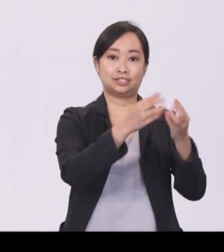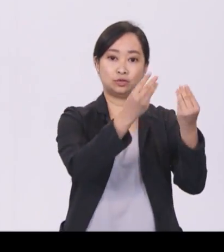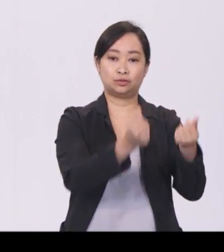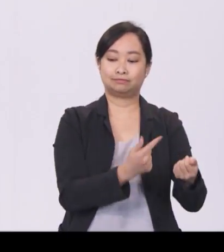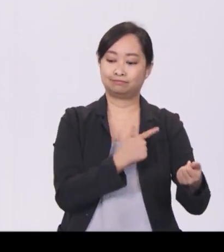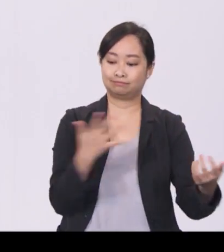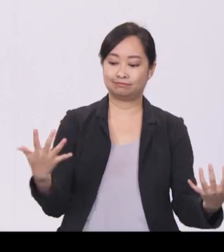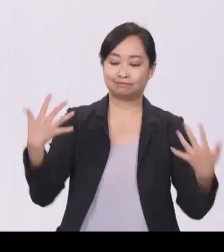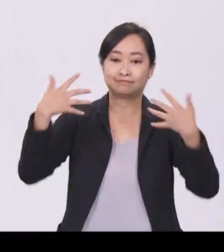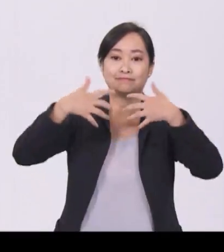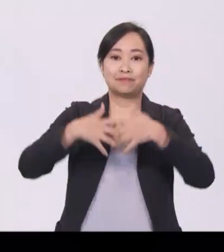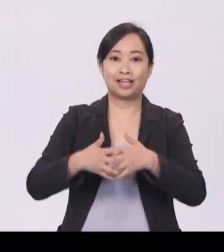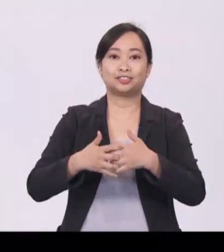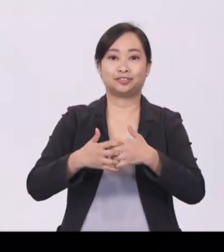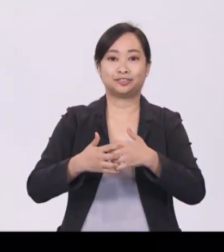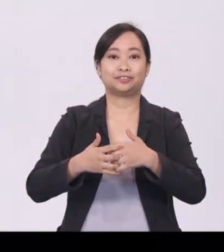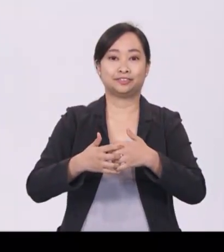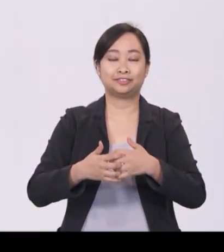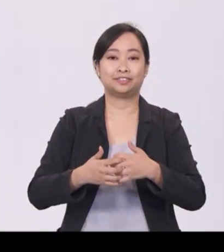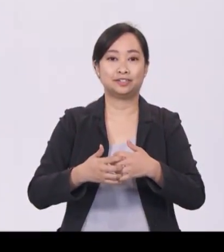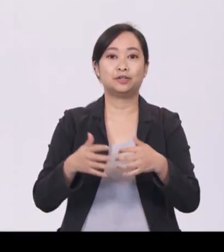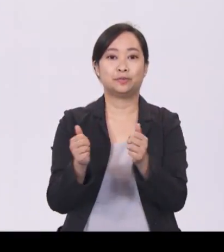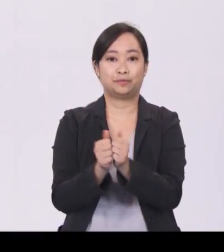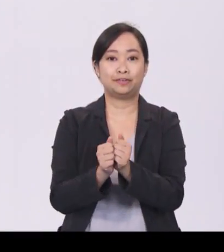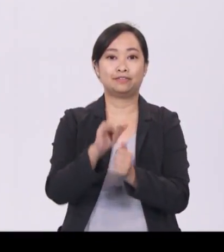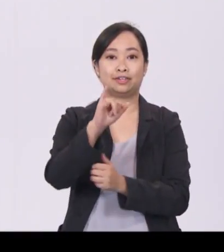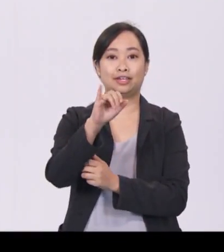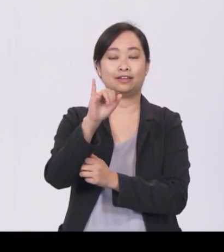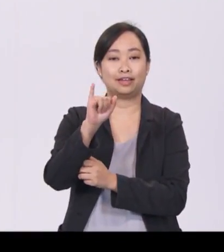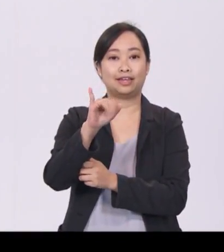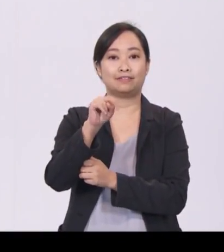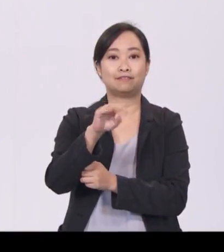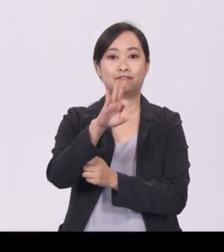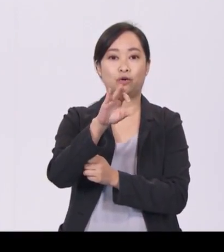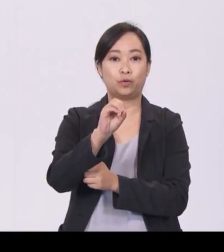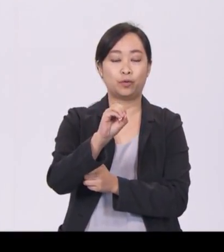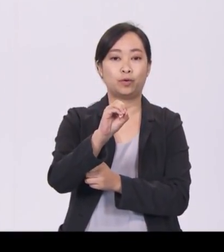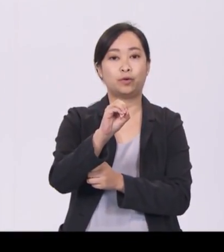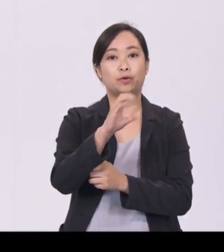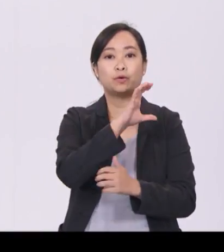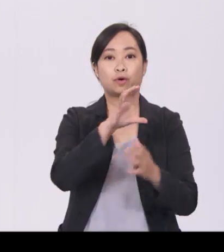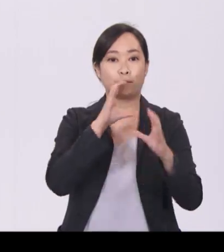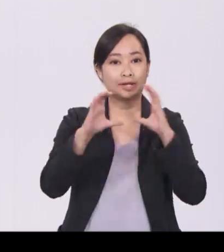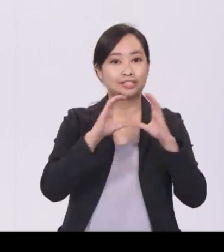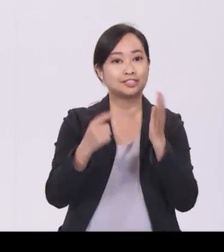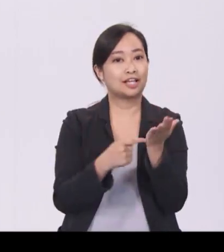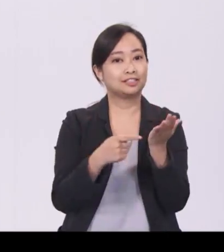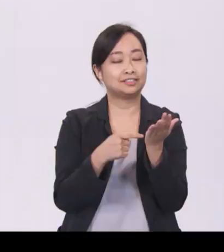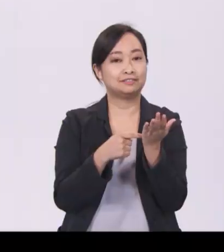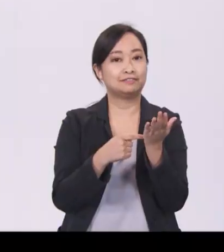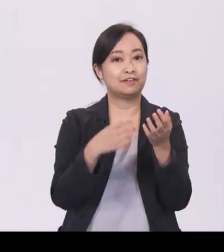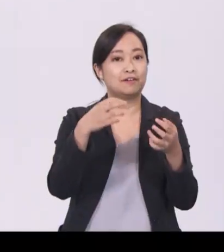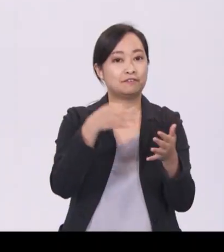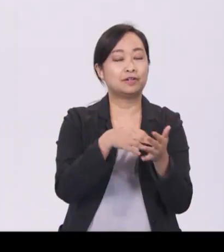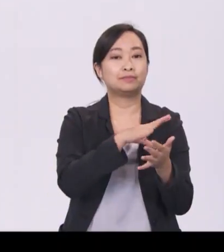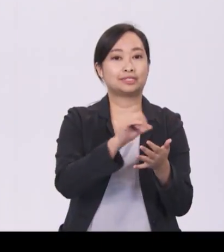They will then be matched with info communications and technology or ICT firms and research institutes to co-develop solutions.